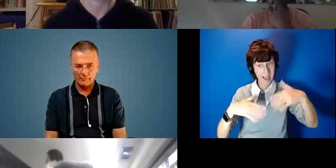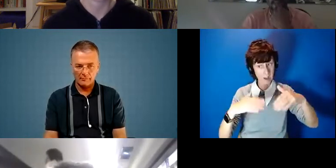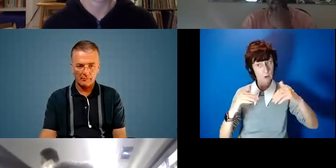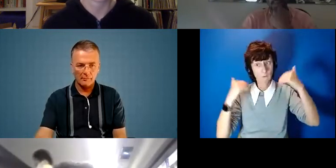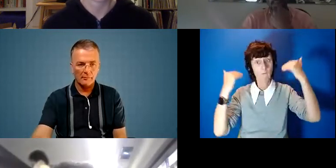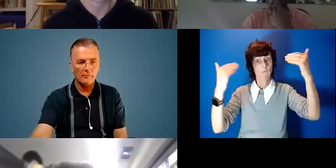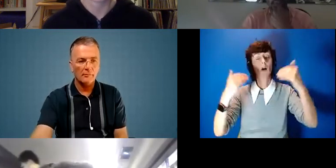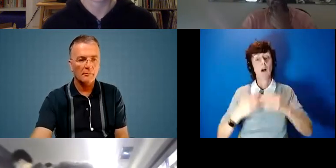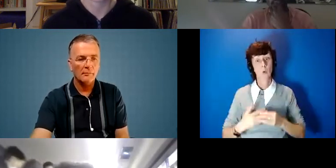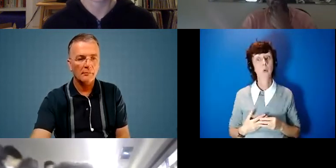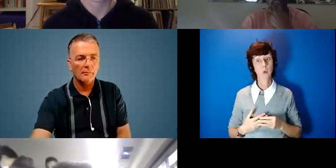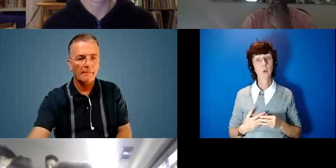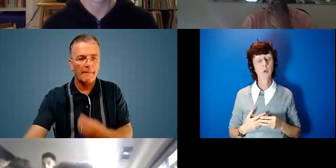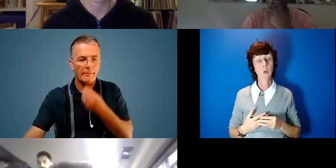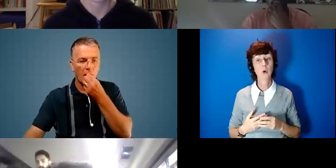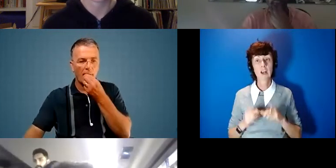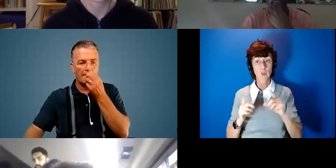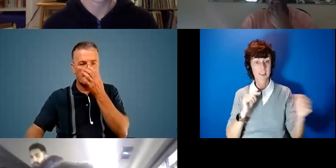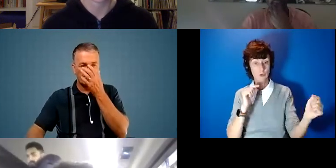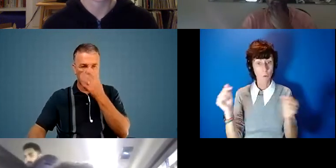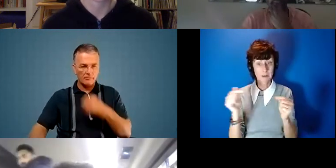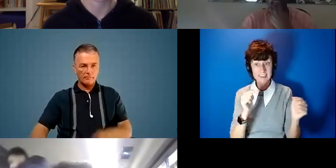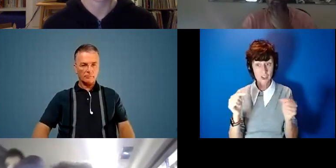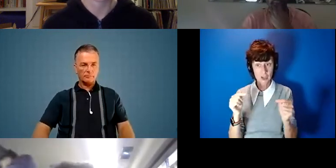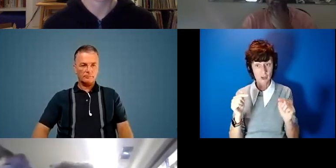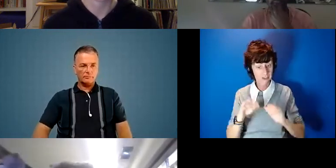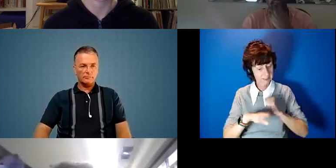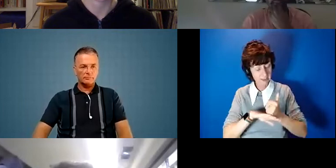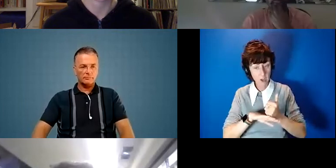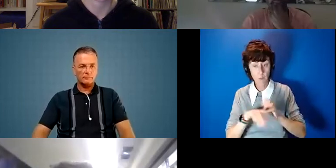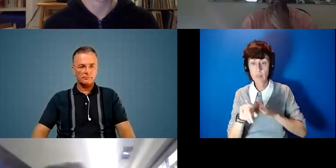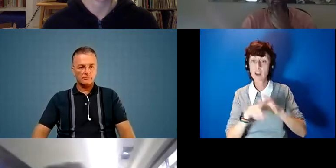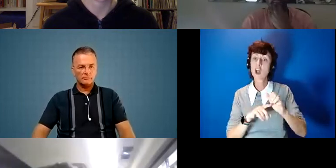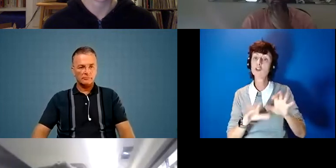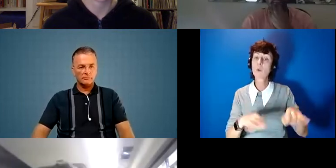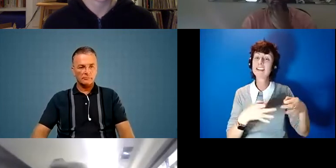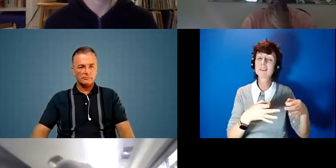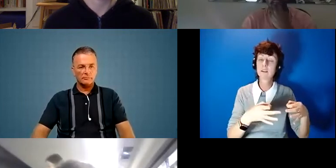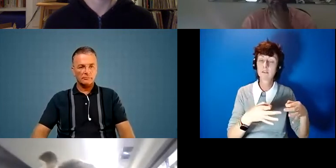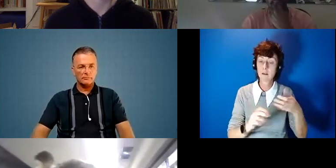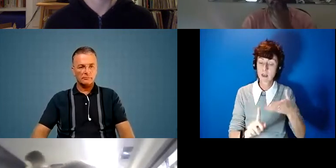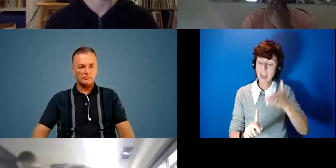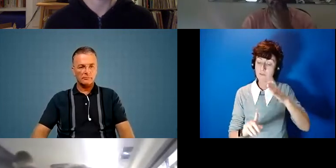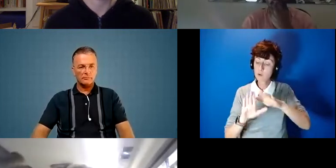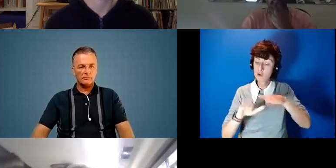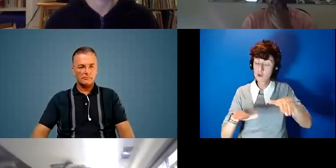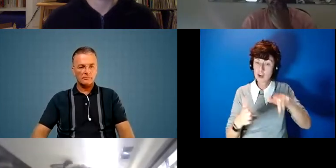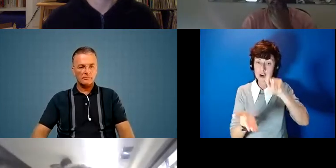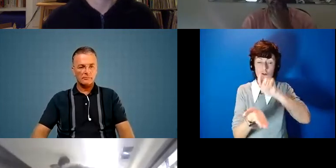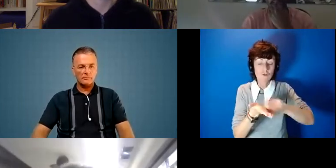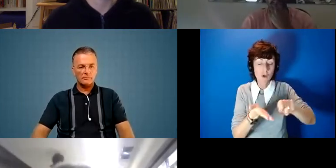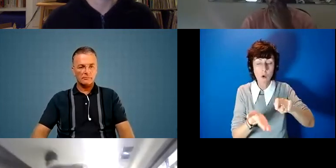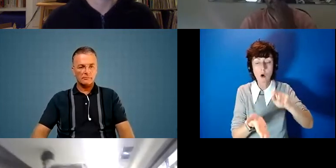so this competition that we've been enabling with culture western was aimed at children asking them to draw and write about